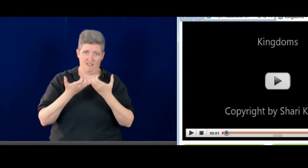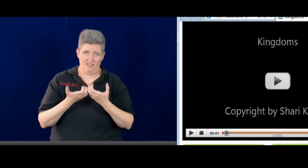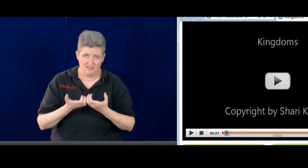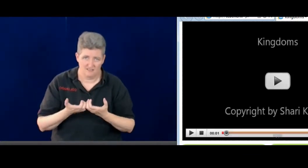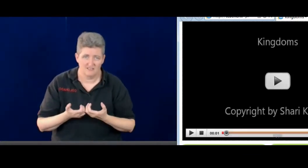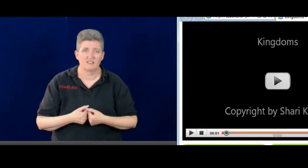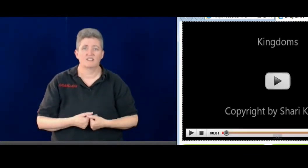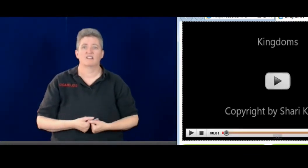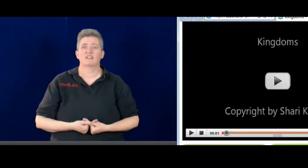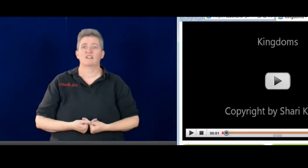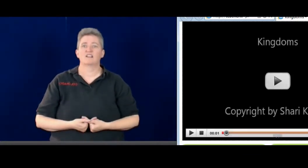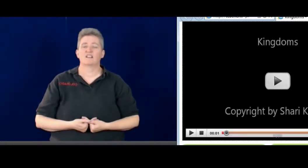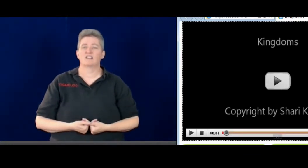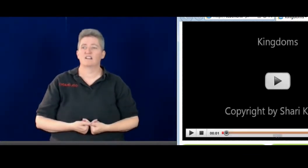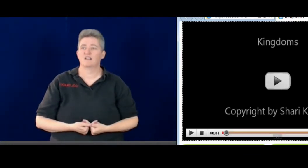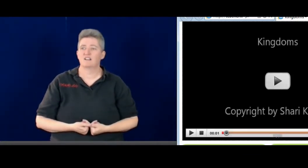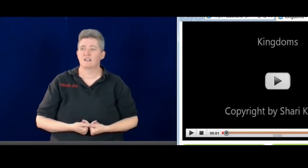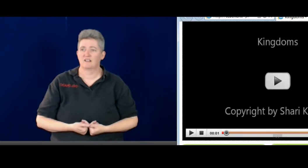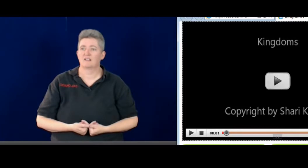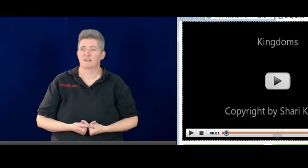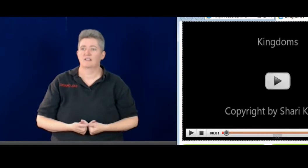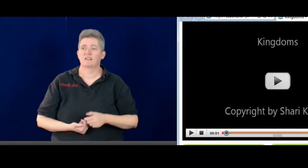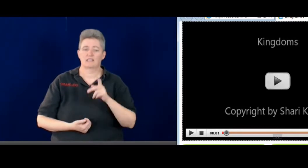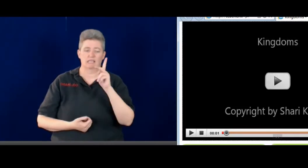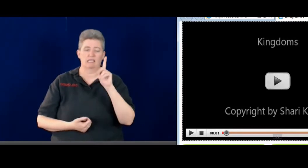And that's the one from biology class.